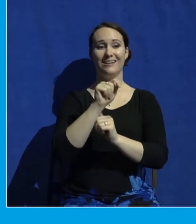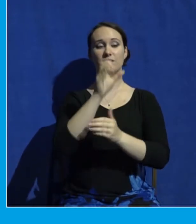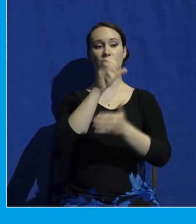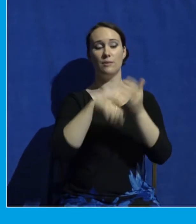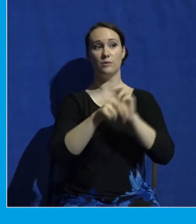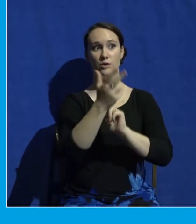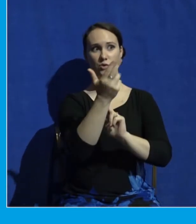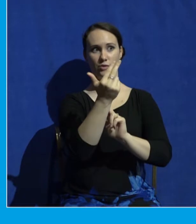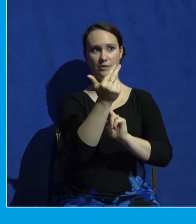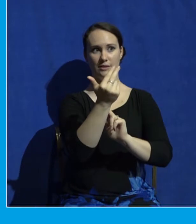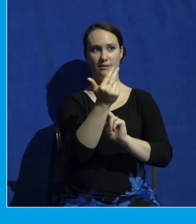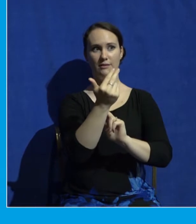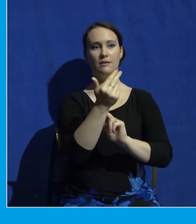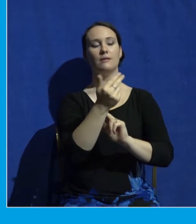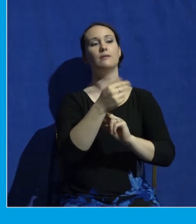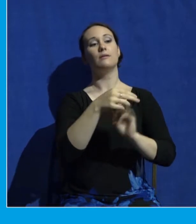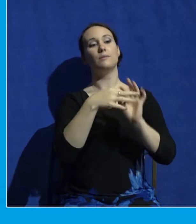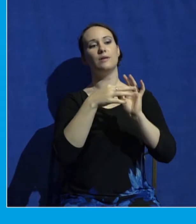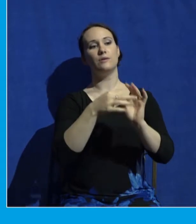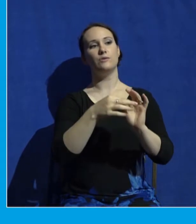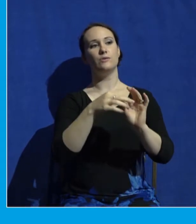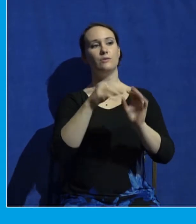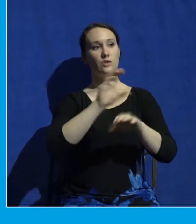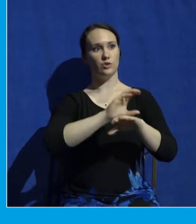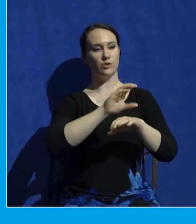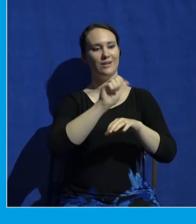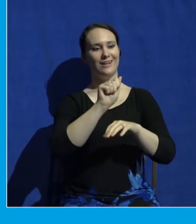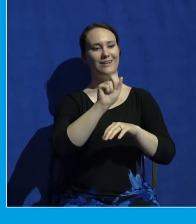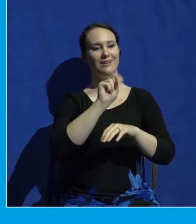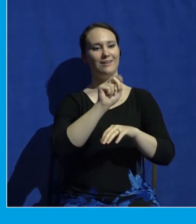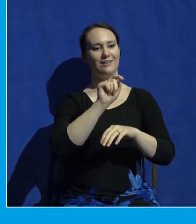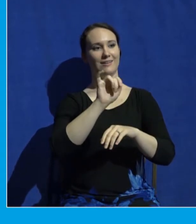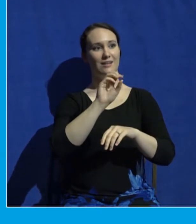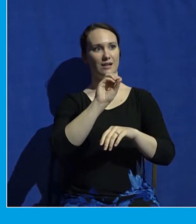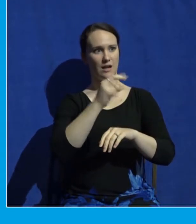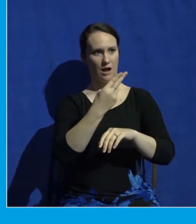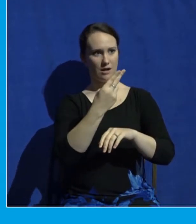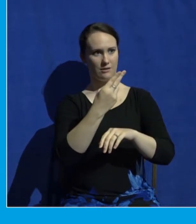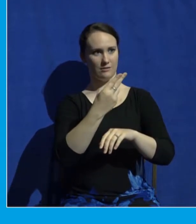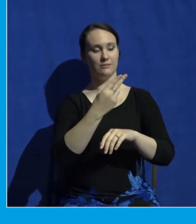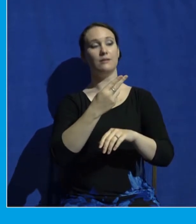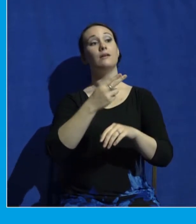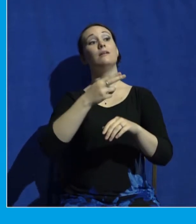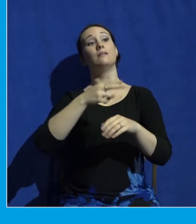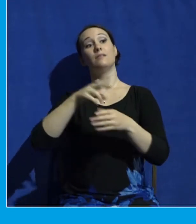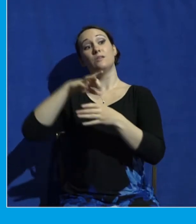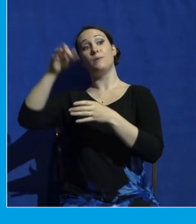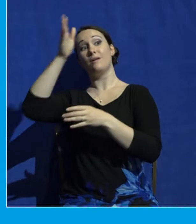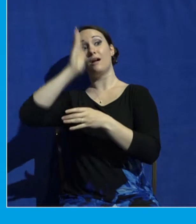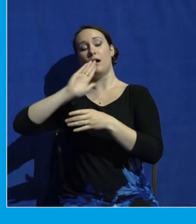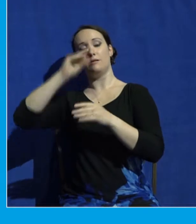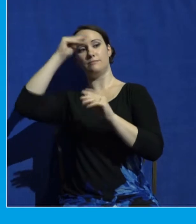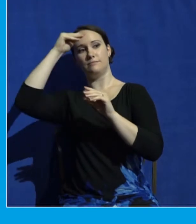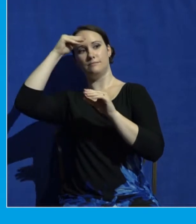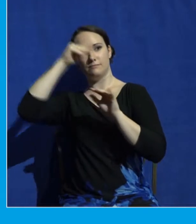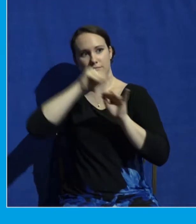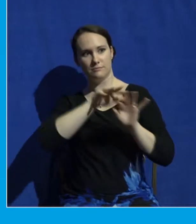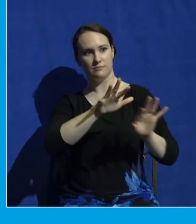Antioch was praying and fasting. And the Spirit of God instructed the church to set aside Paul and